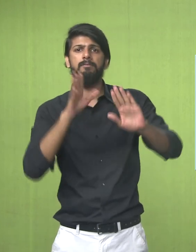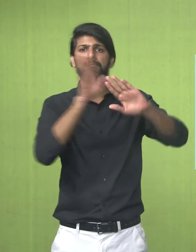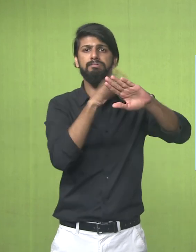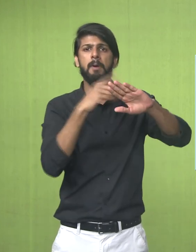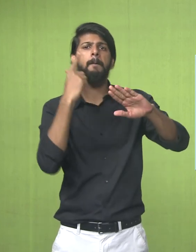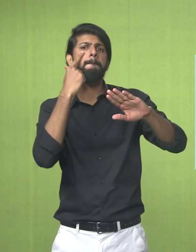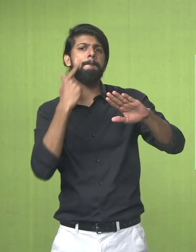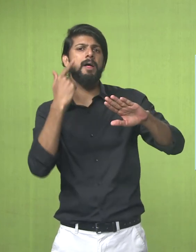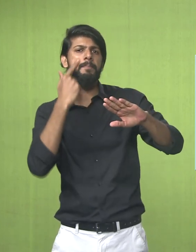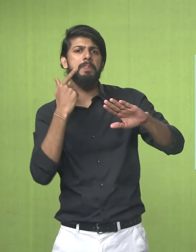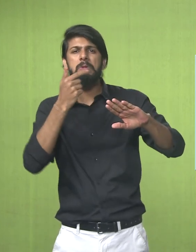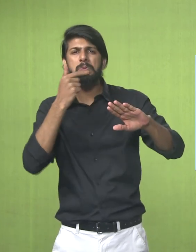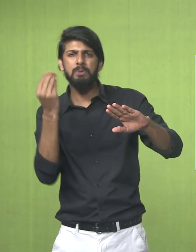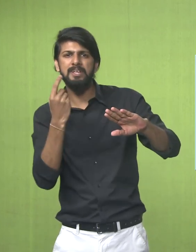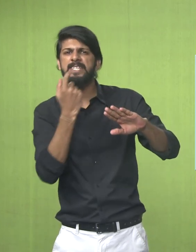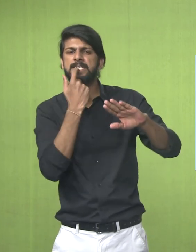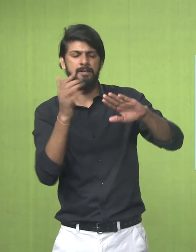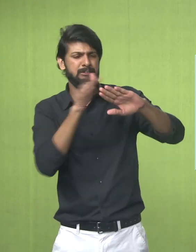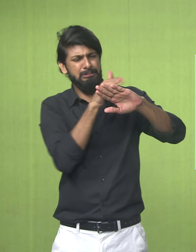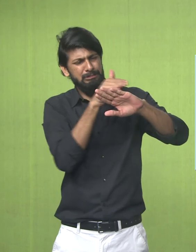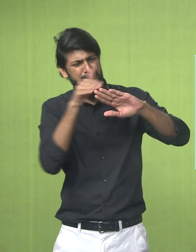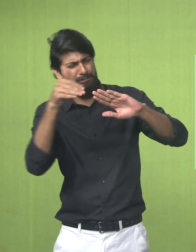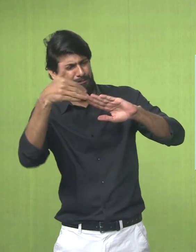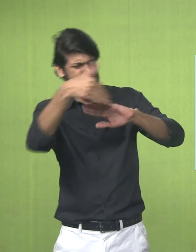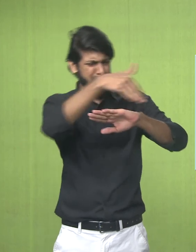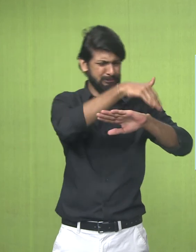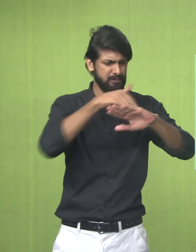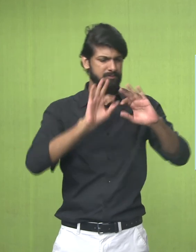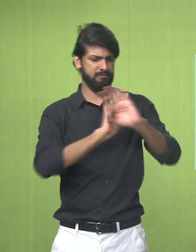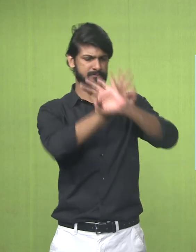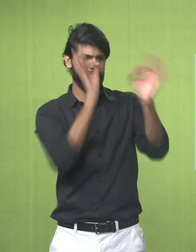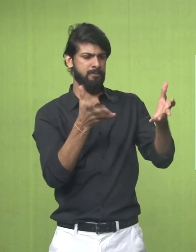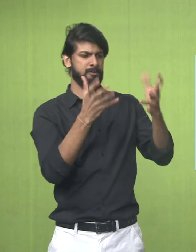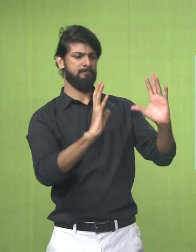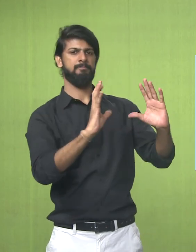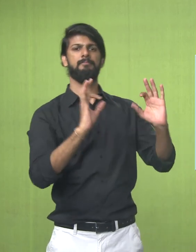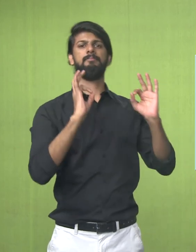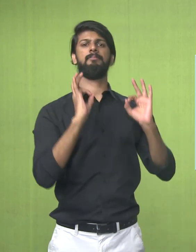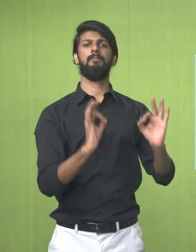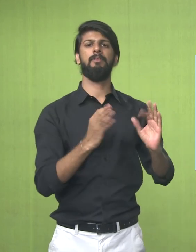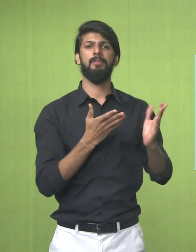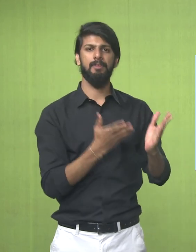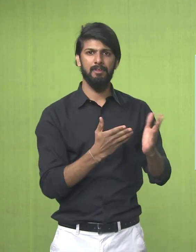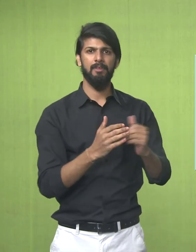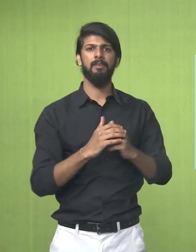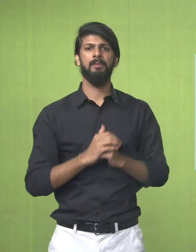Yellow Color The Red And White Was Used To Beautify The Motive And The Design